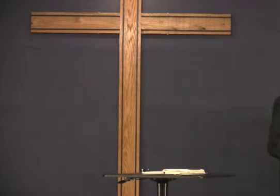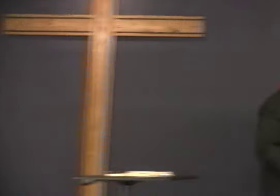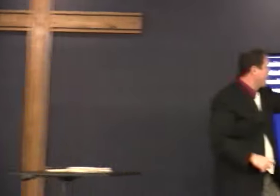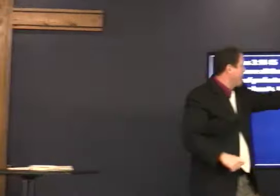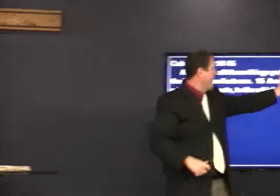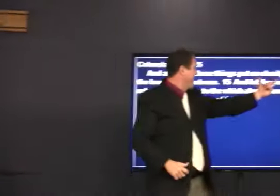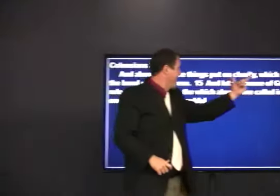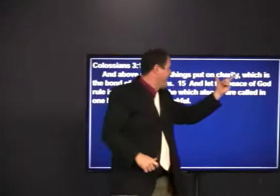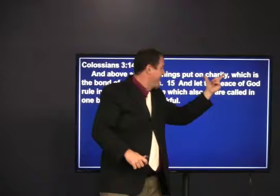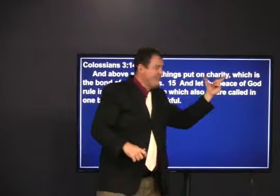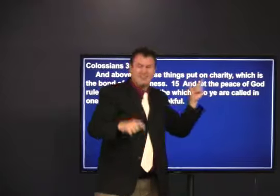this word charity